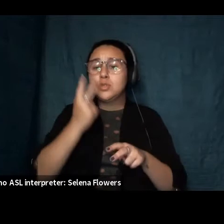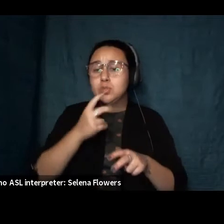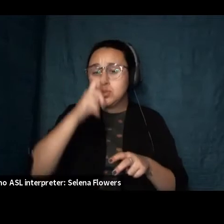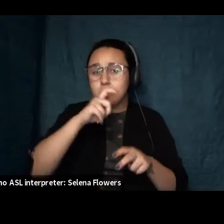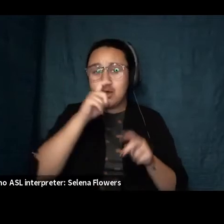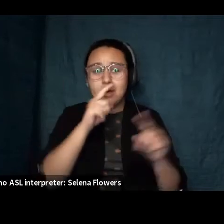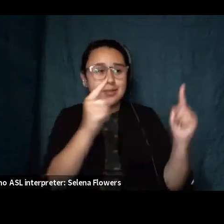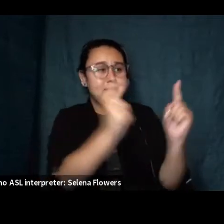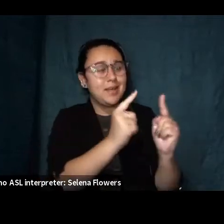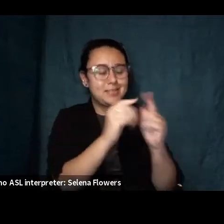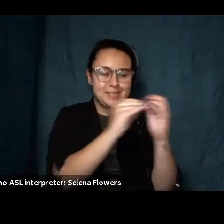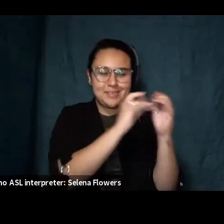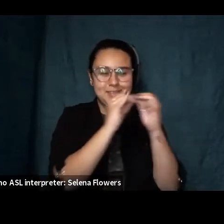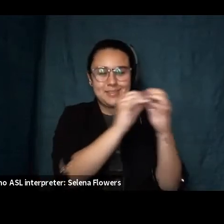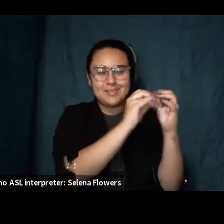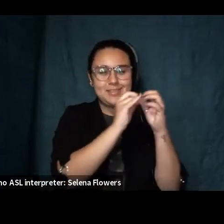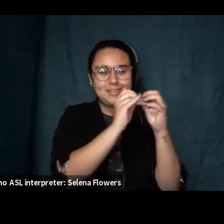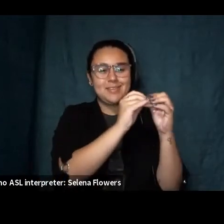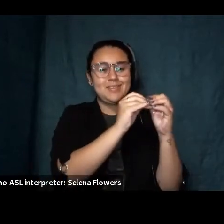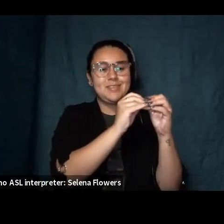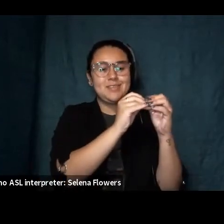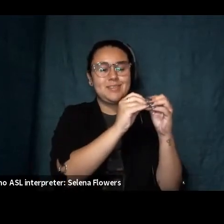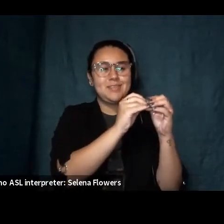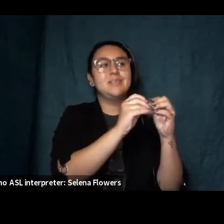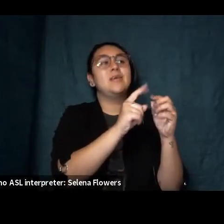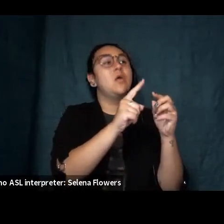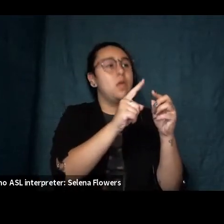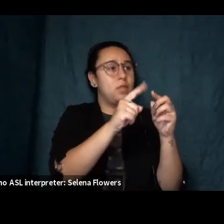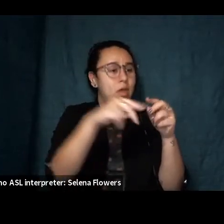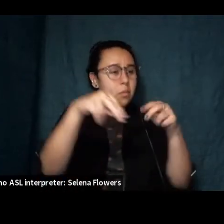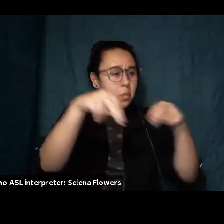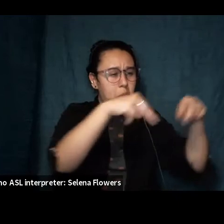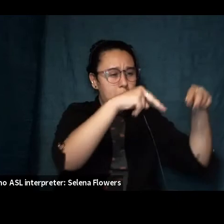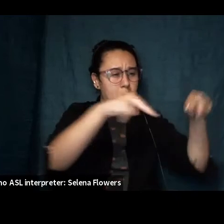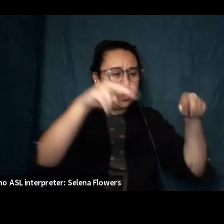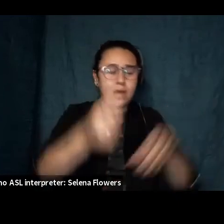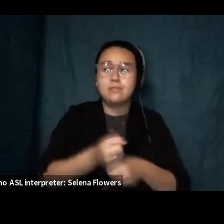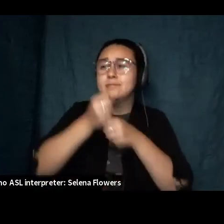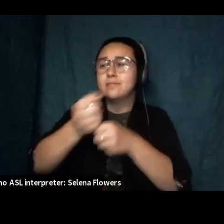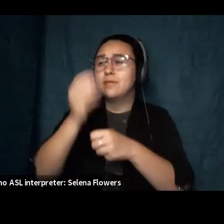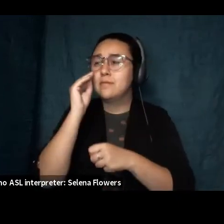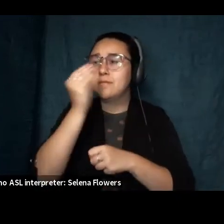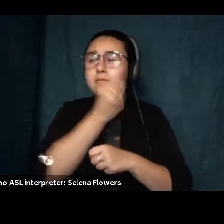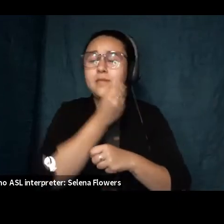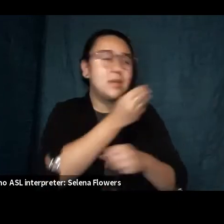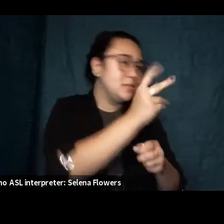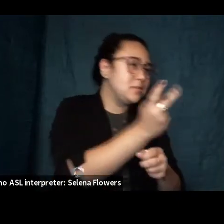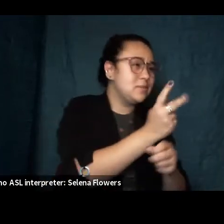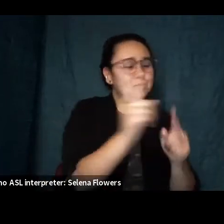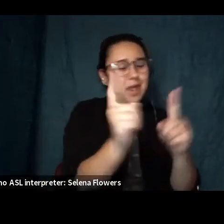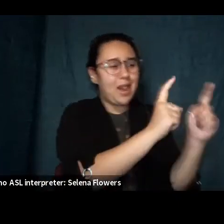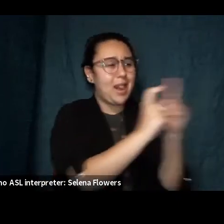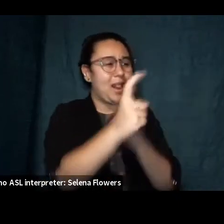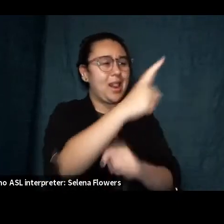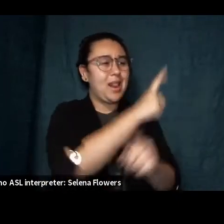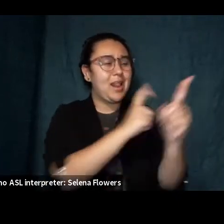one sprouts daisies from his hands on fridays makes kool-aid and cupcakes for dinner stirring into them the